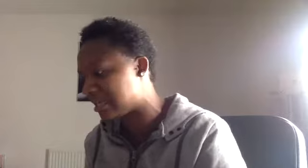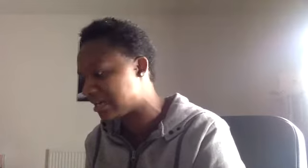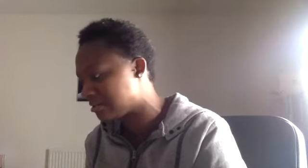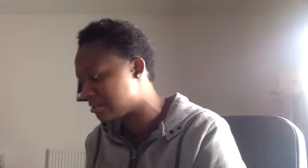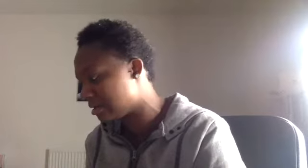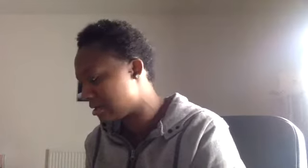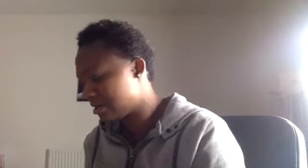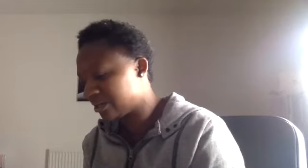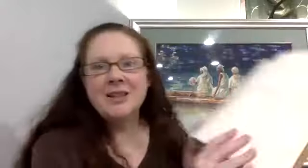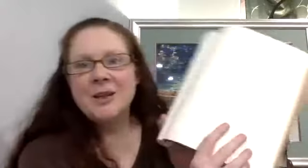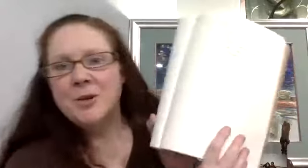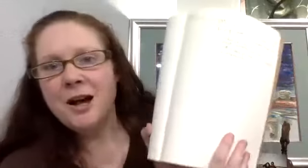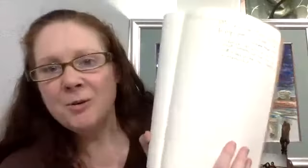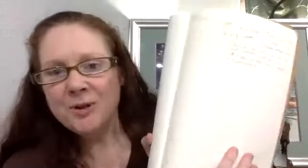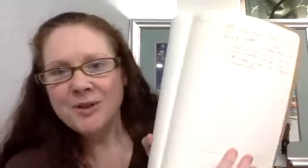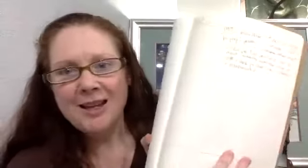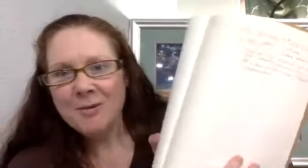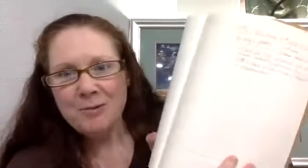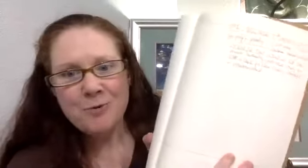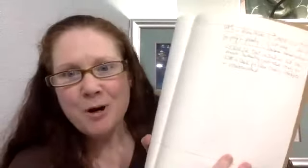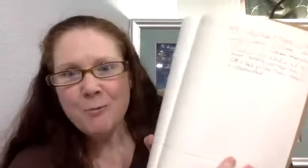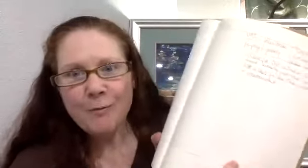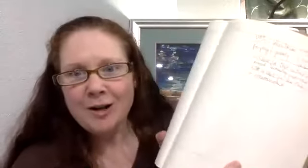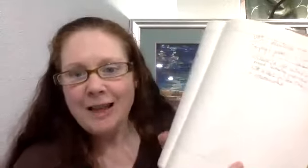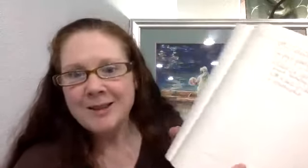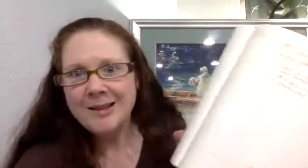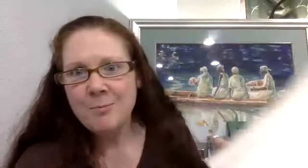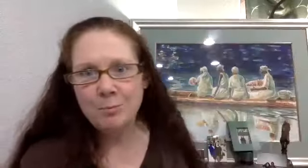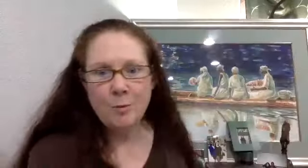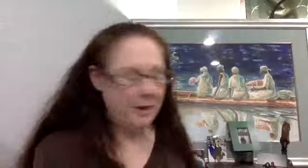end. It's, it's, it's 100%. I mean, we, we, we are like the same woman.